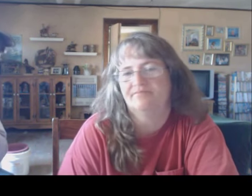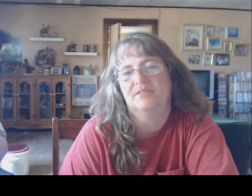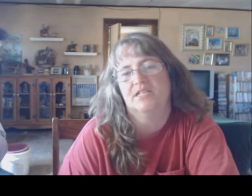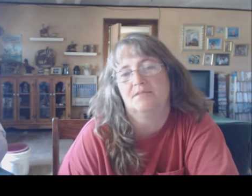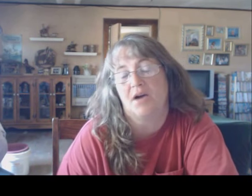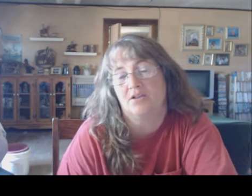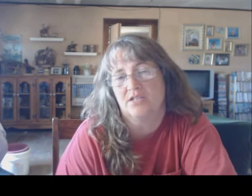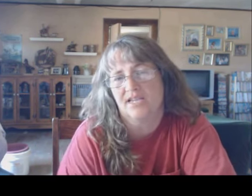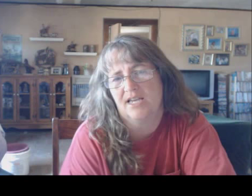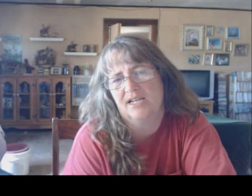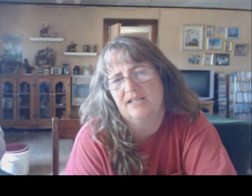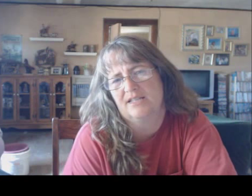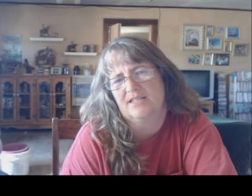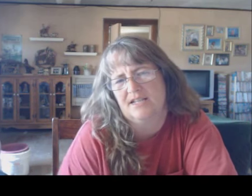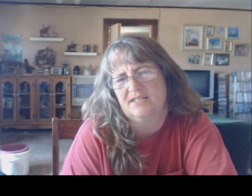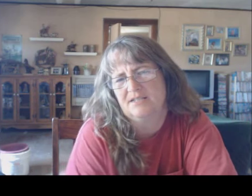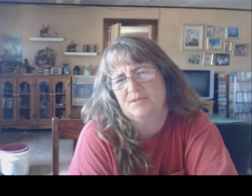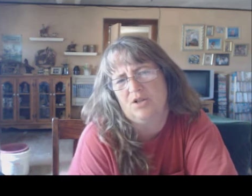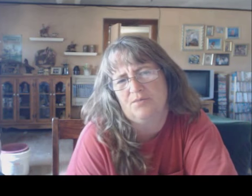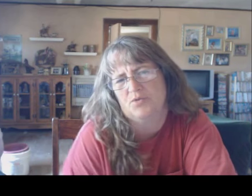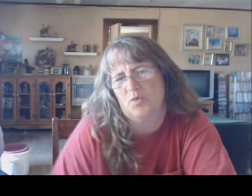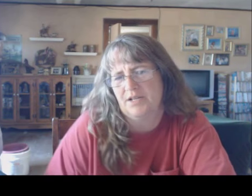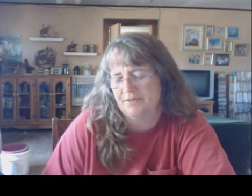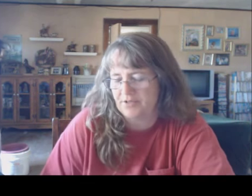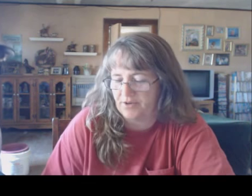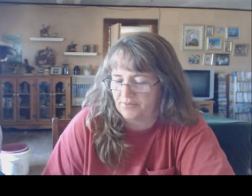did the bottles again and let these guys sleep till almost one. So.